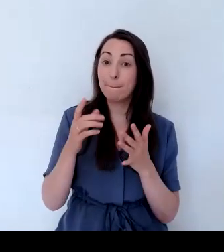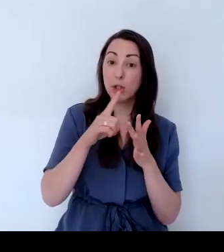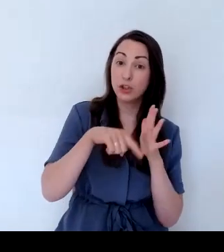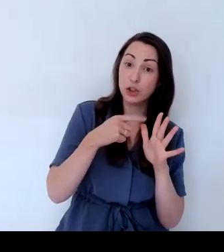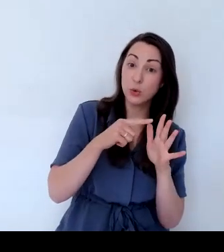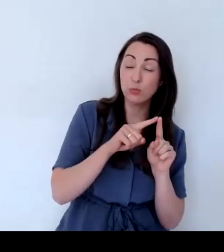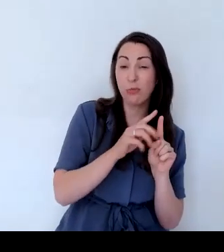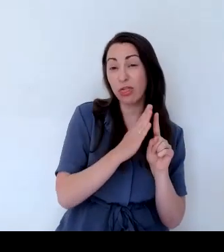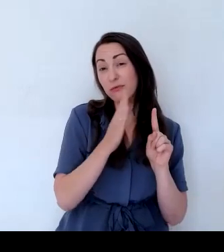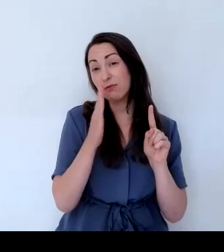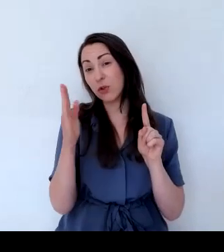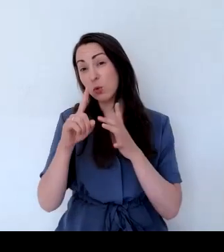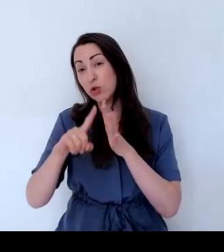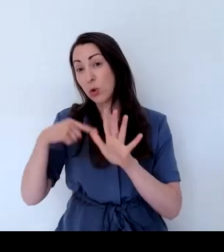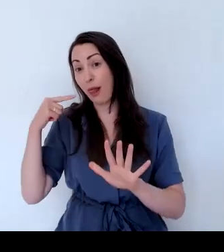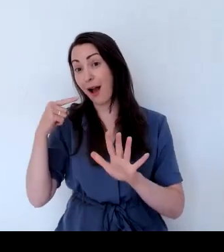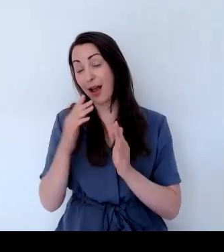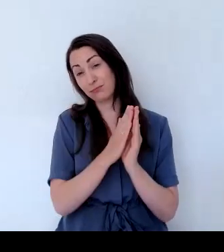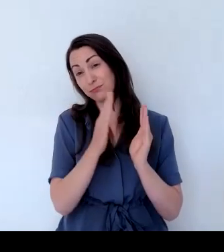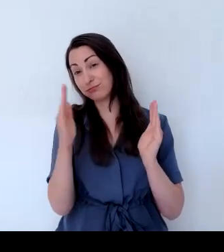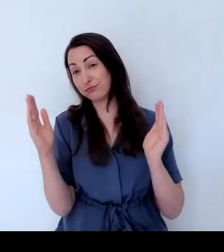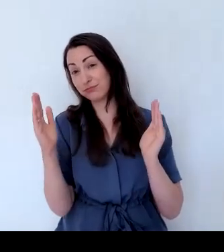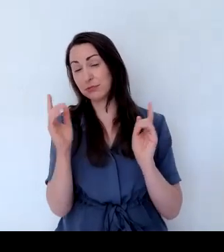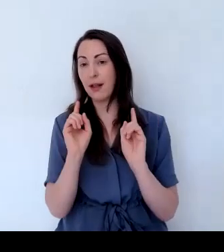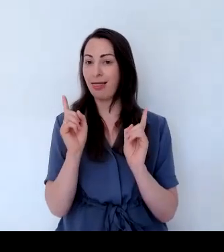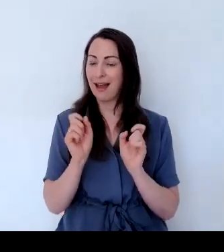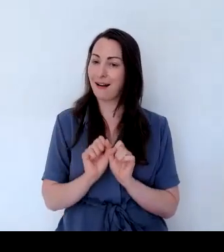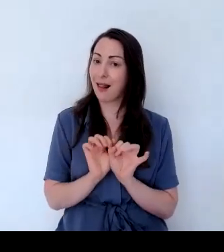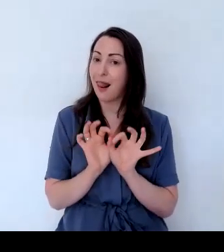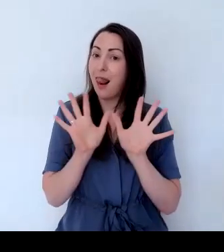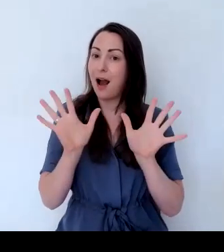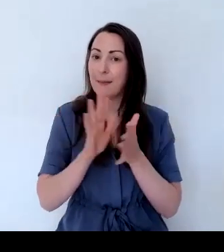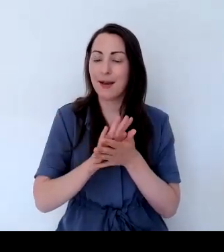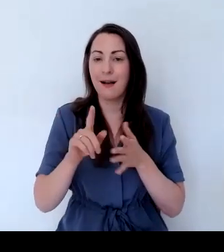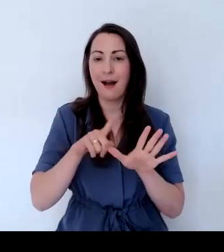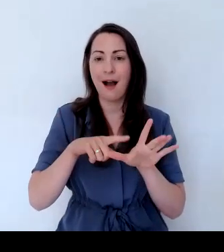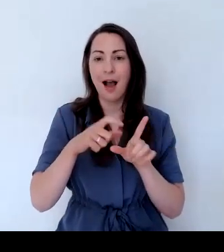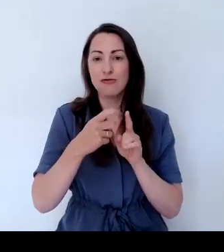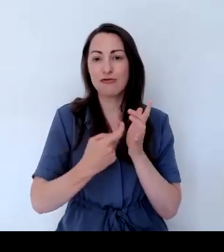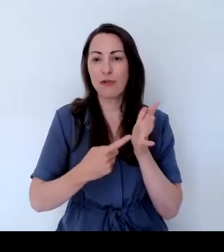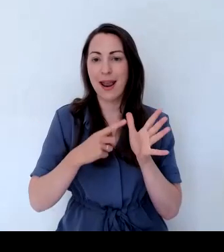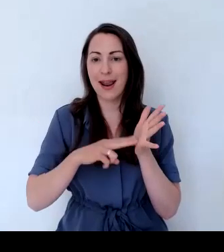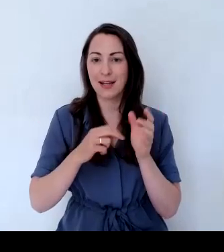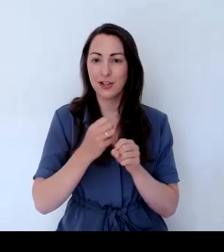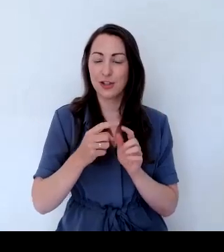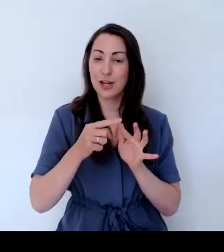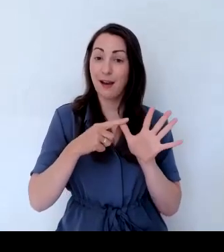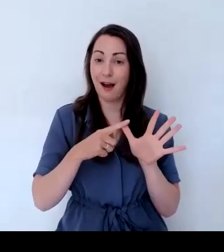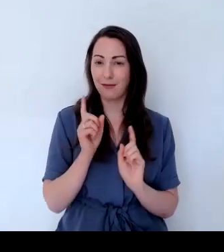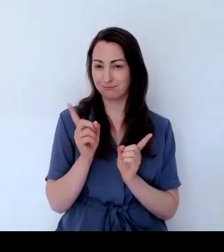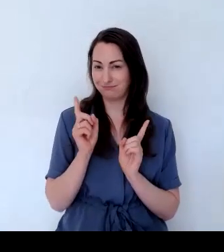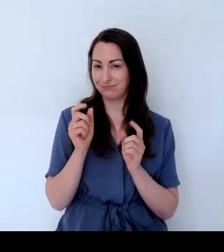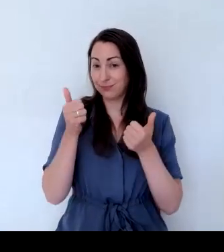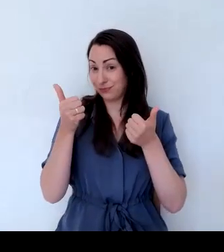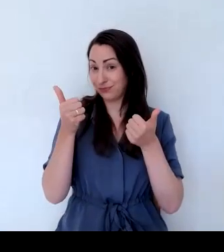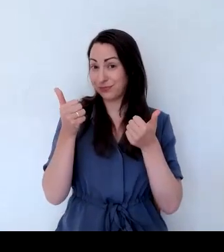hydrangea, this is just a climbing hydrangea. It will flower from June right the way through to the end